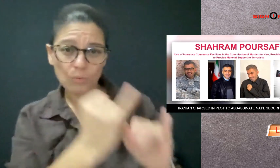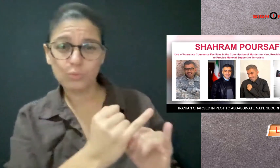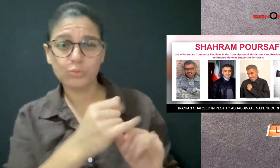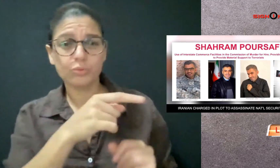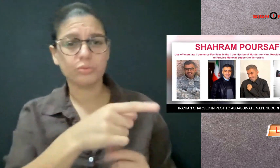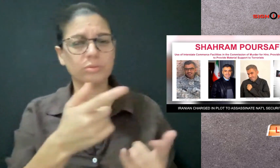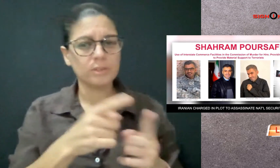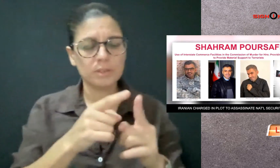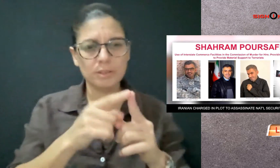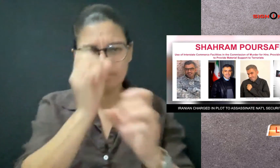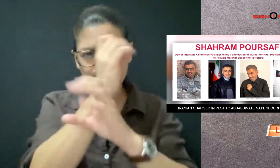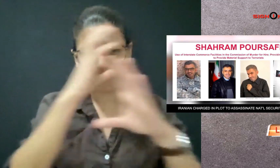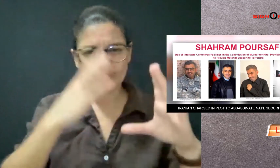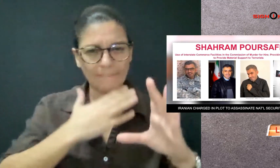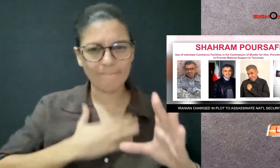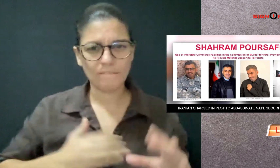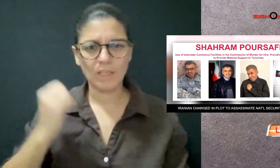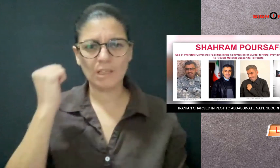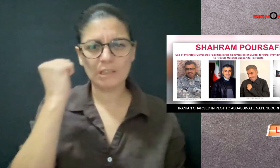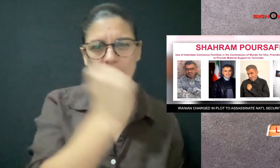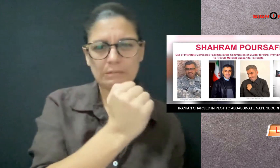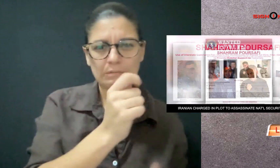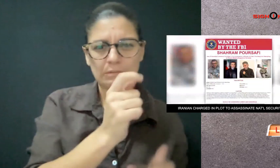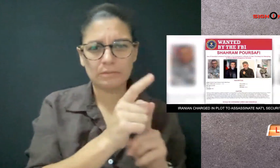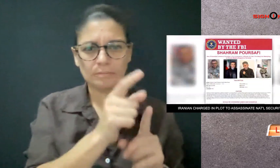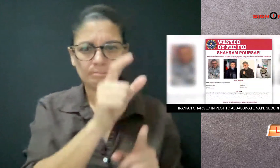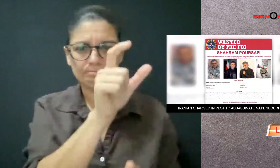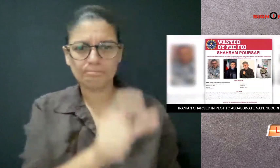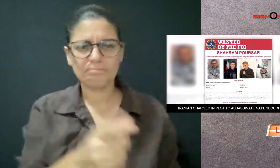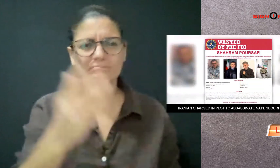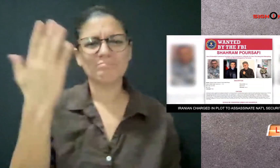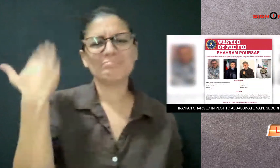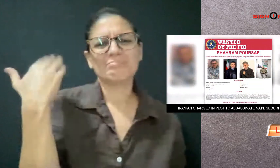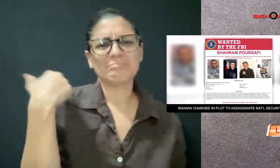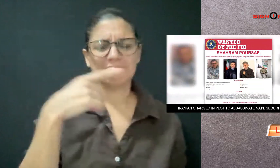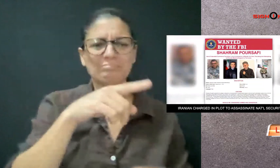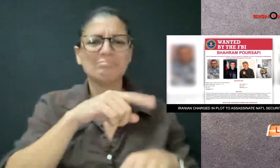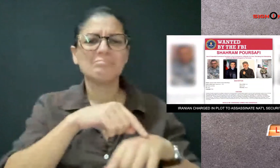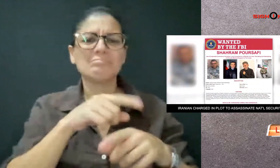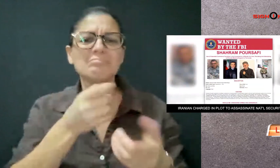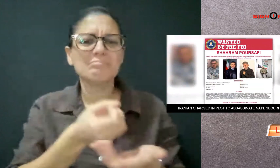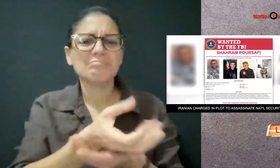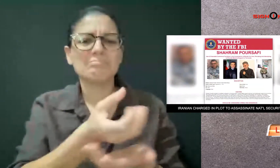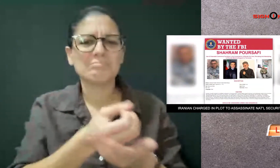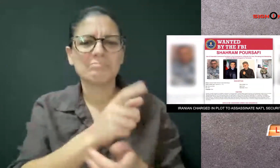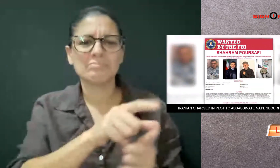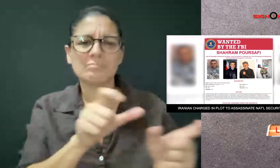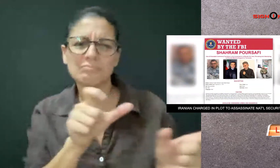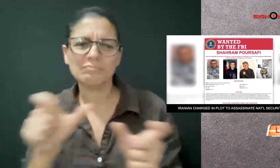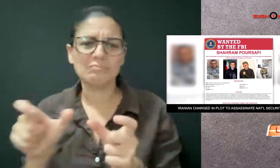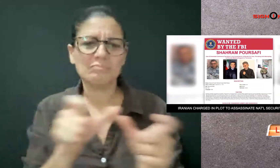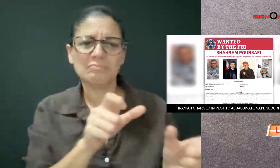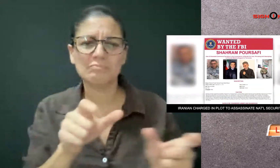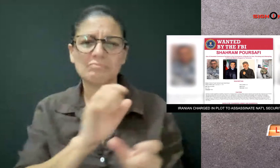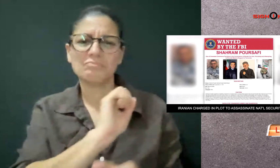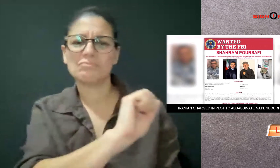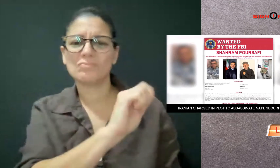Pursafi has been charged for an alleged assassination plot against former National